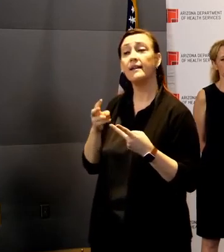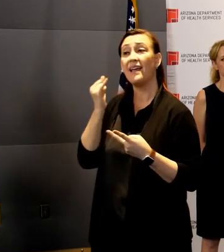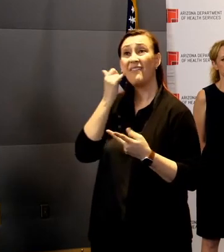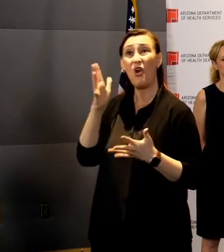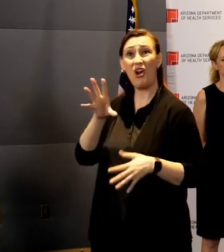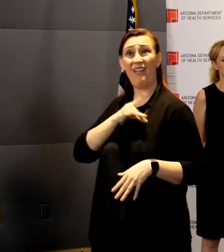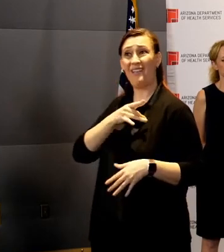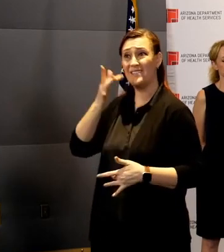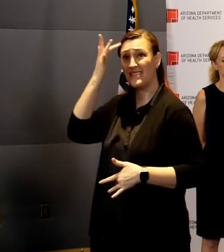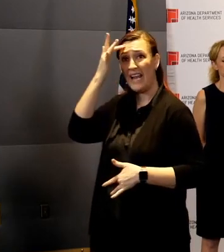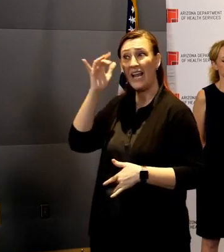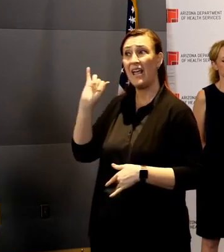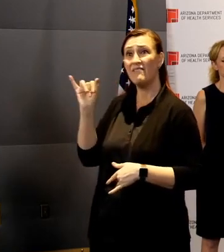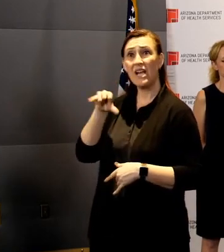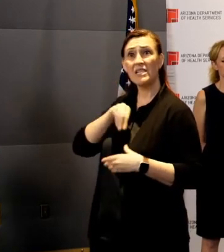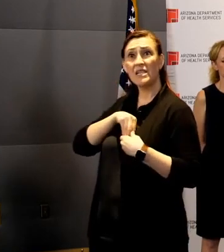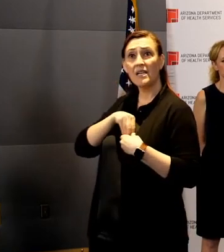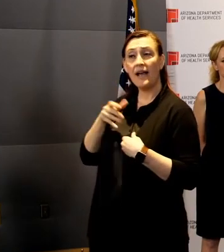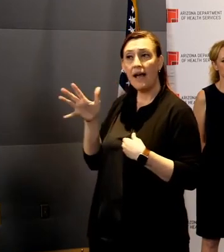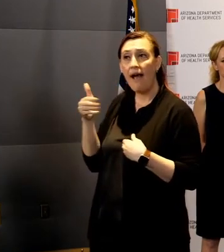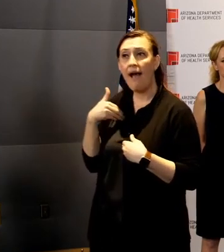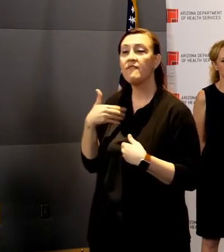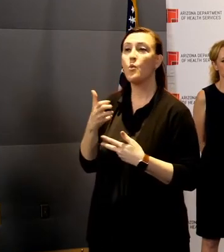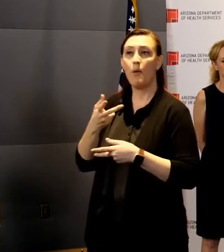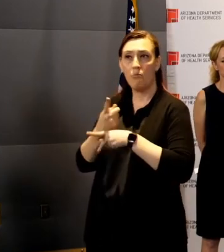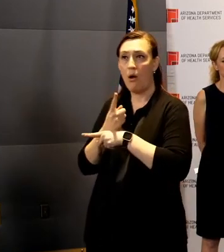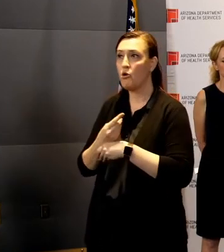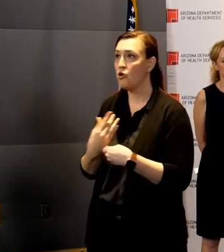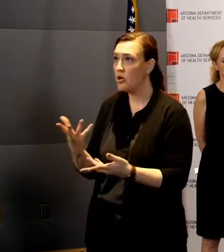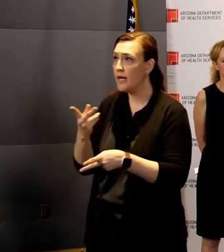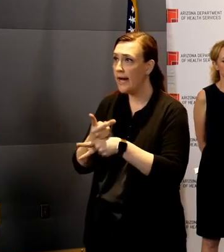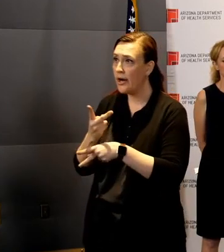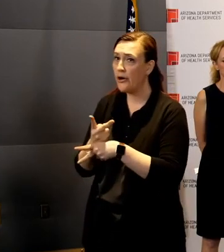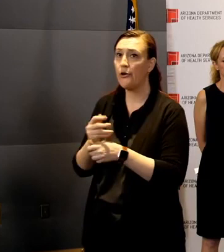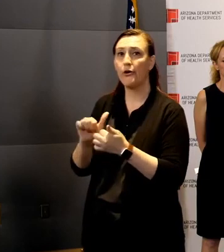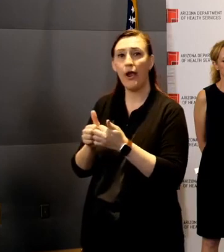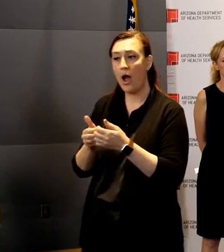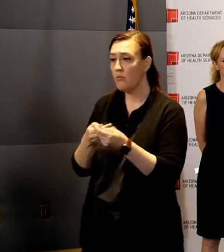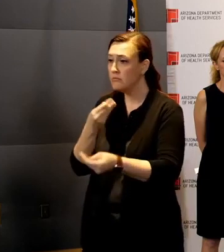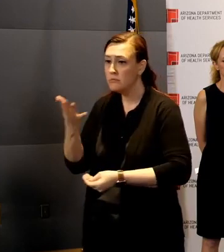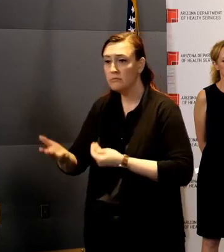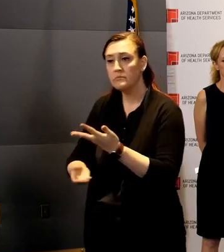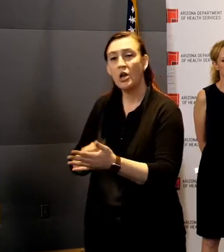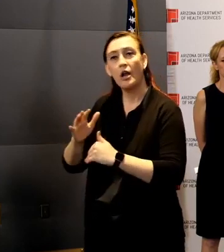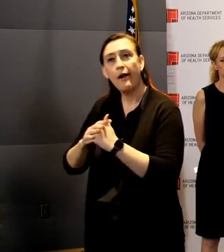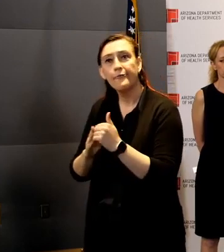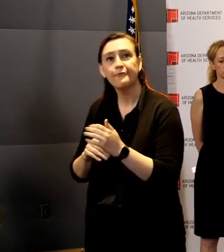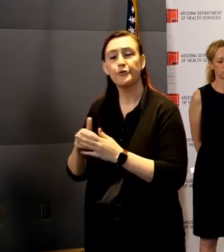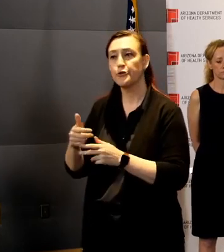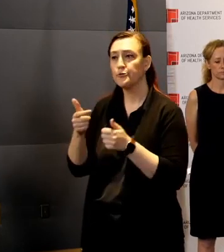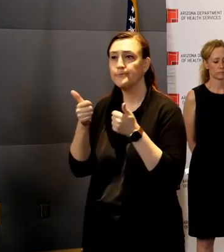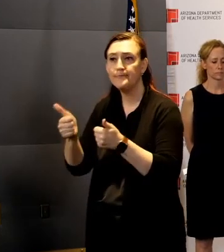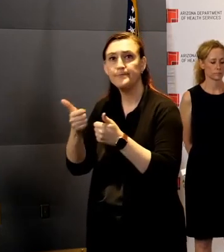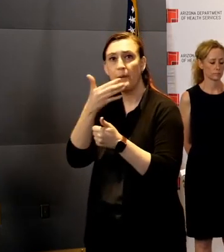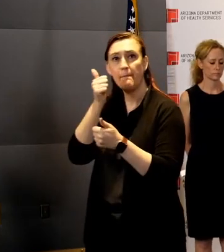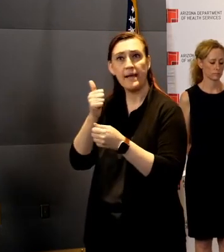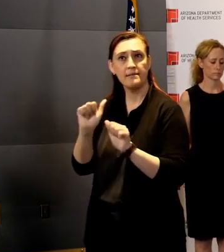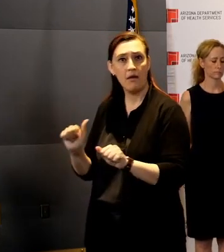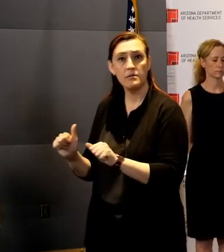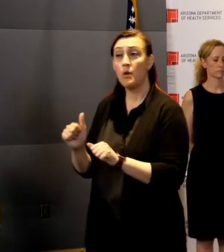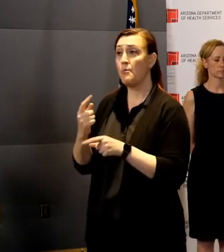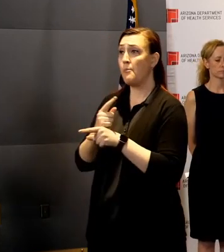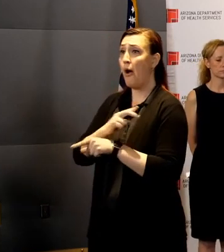those that are infected, we want them to have the proper care. We want them to have the proper comfort. We want us to have the proper